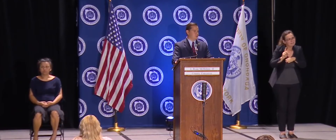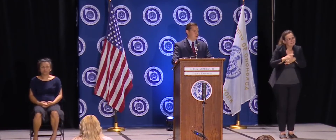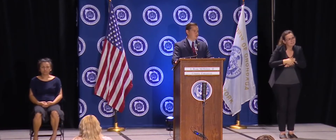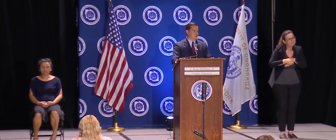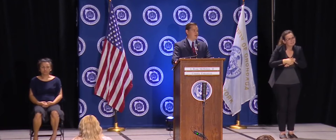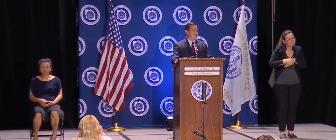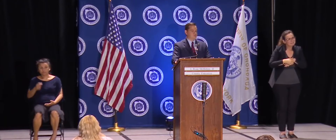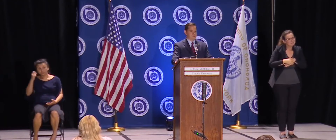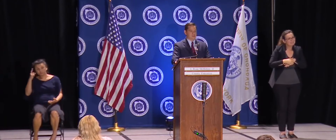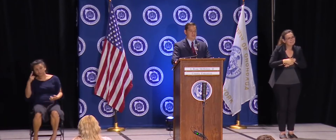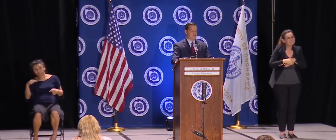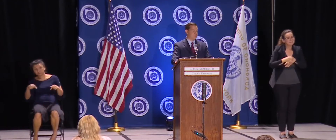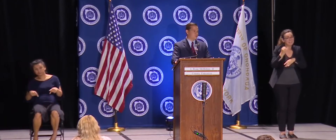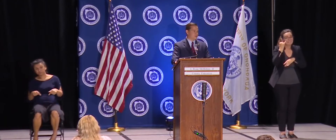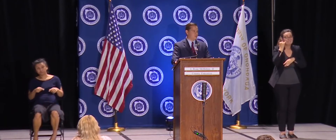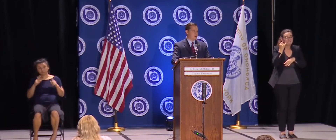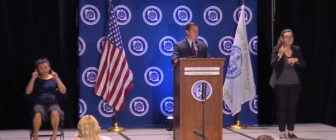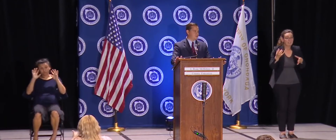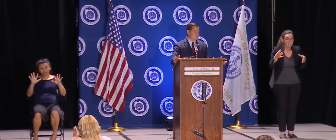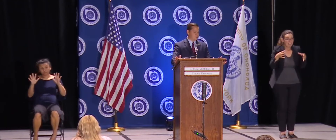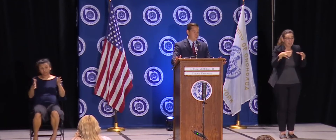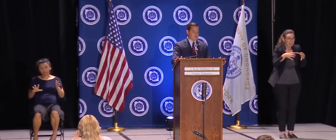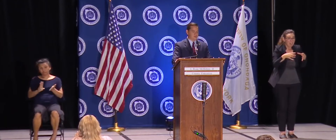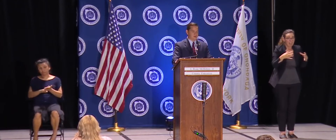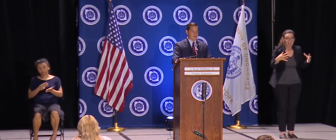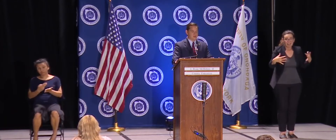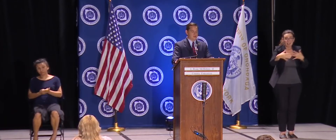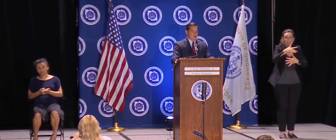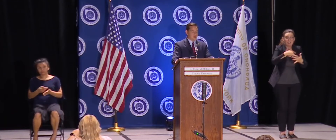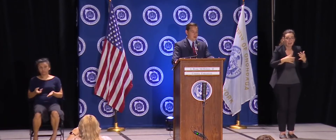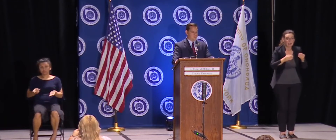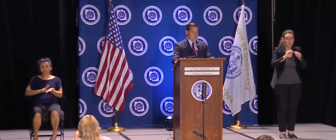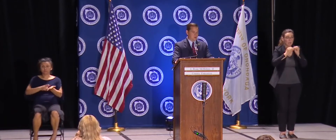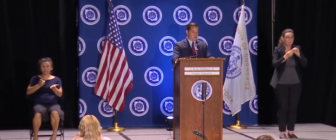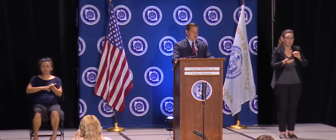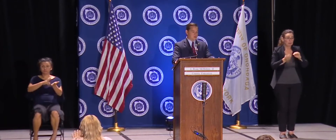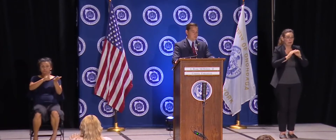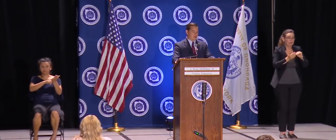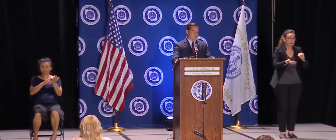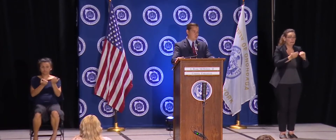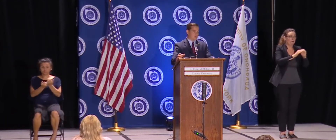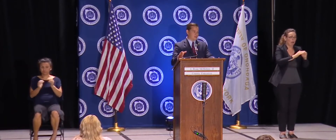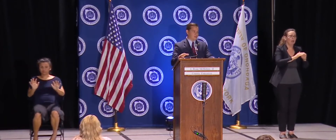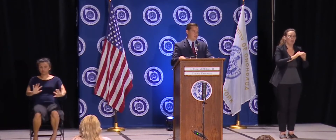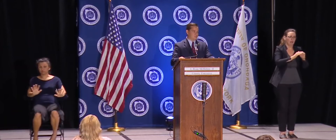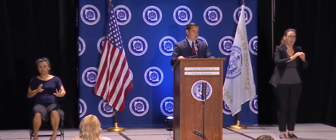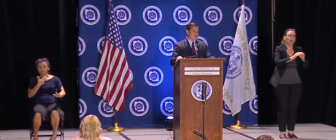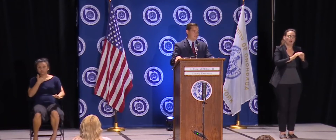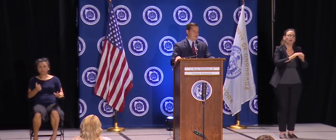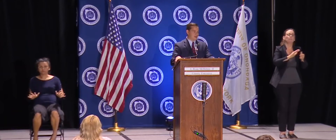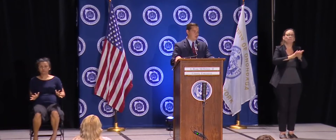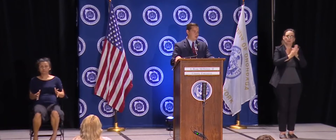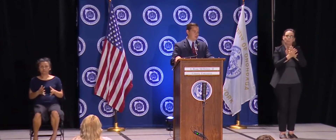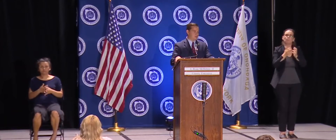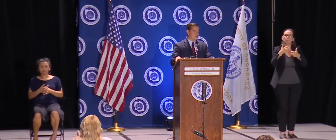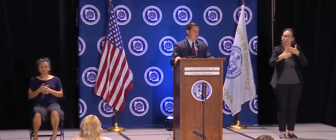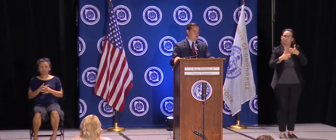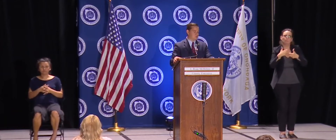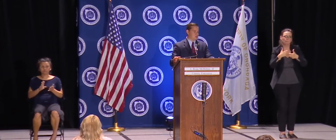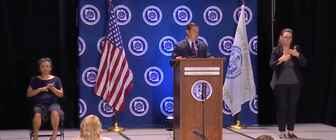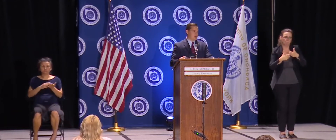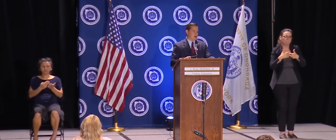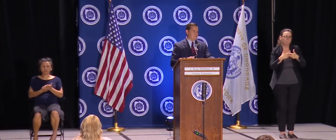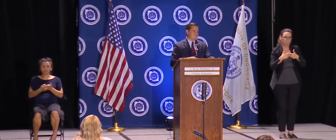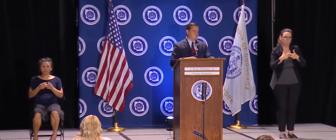over five, six, seven percent positive rates all of a sudden. So the best way to keep us together is